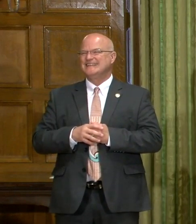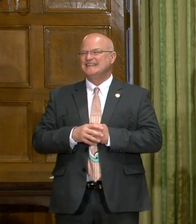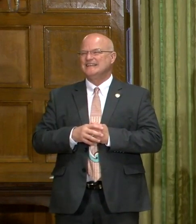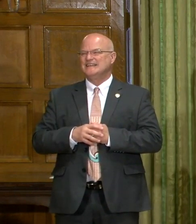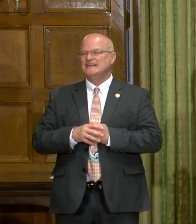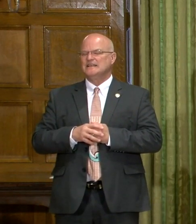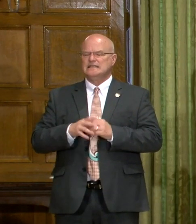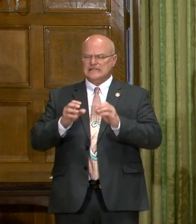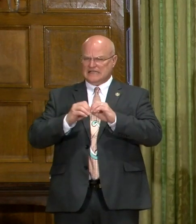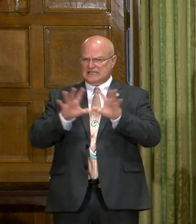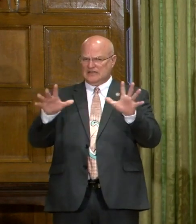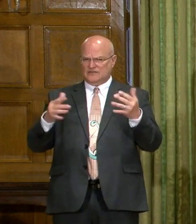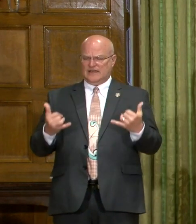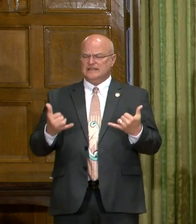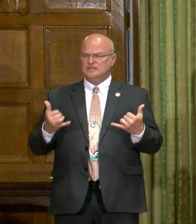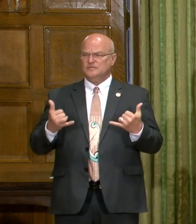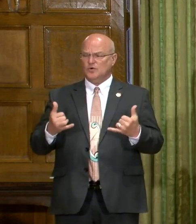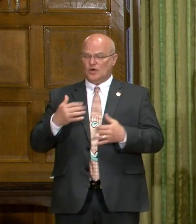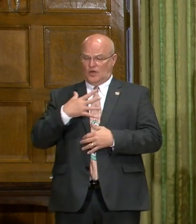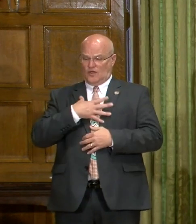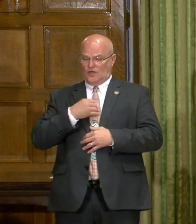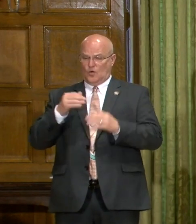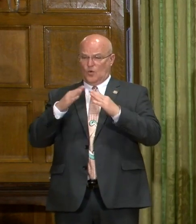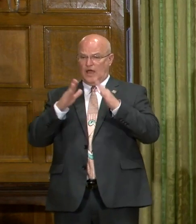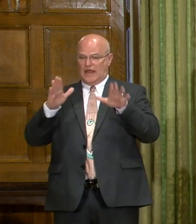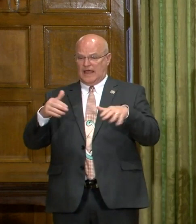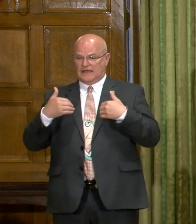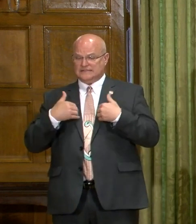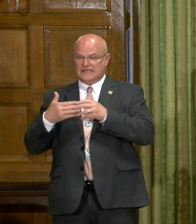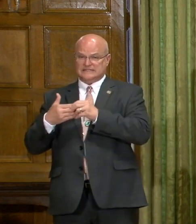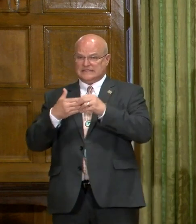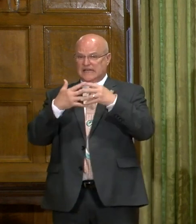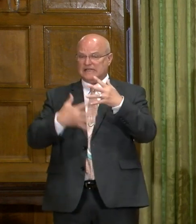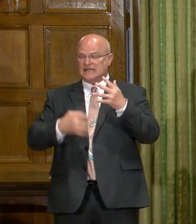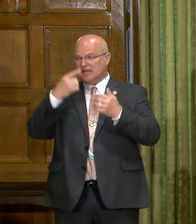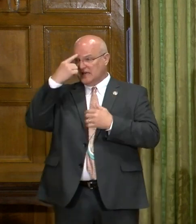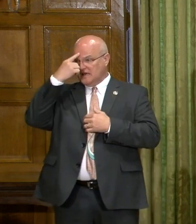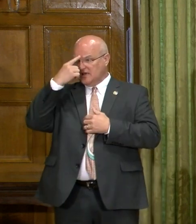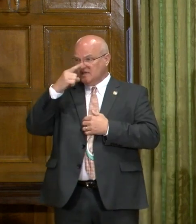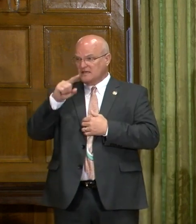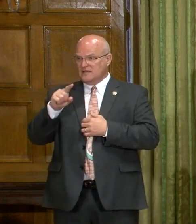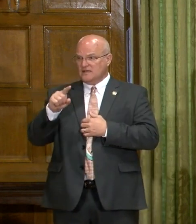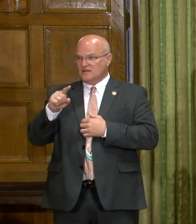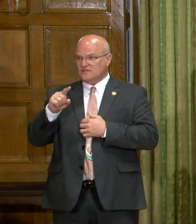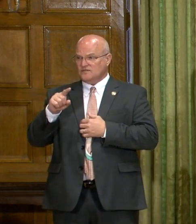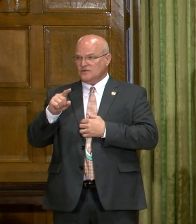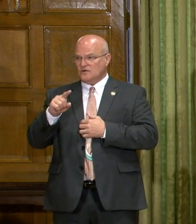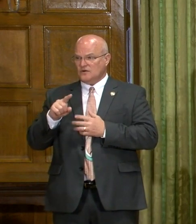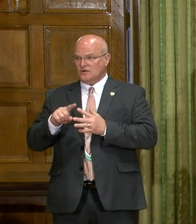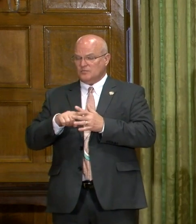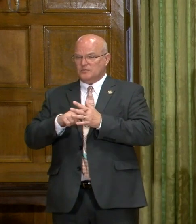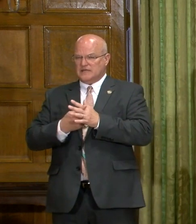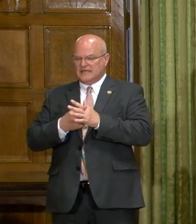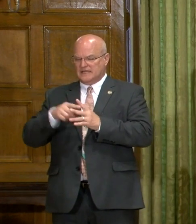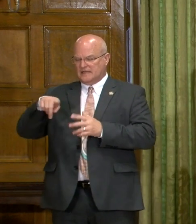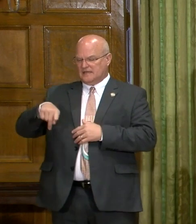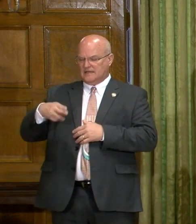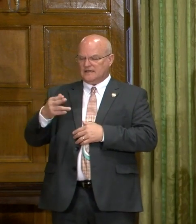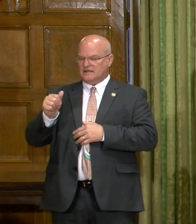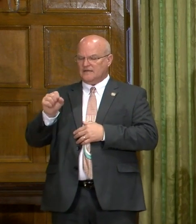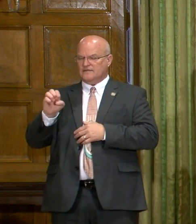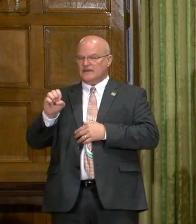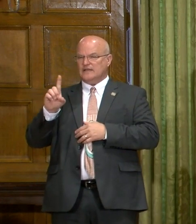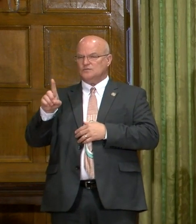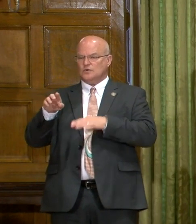Just to kind of clarify this point, you know, the White House had its guidelines for beginning the first phase of reopening.